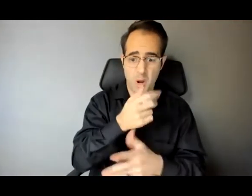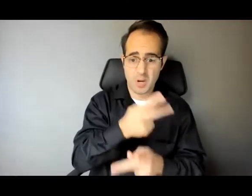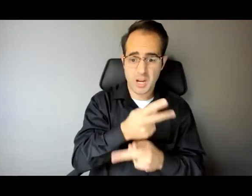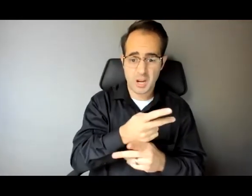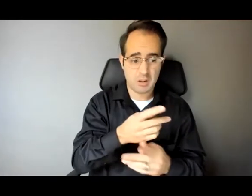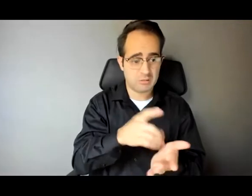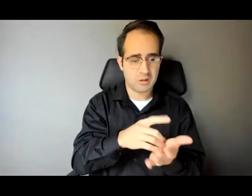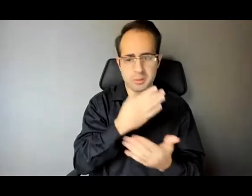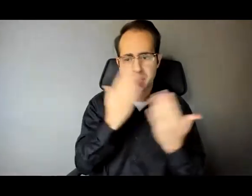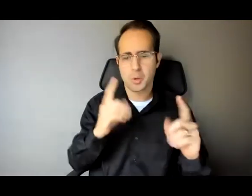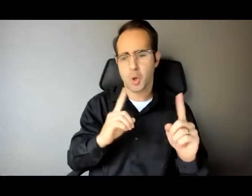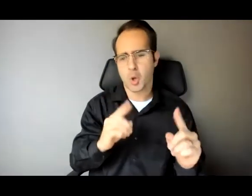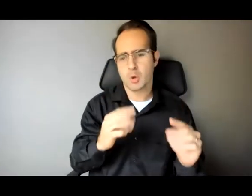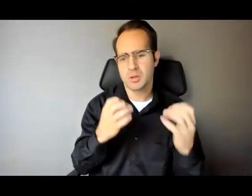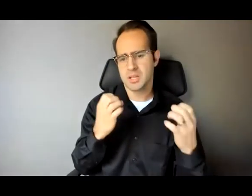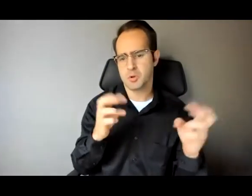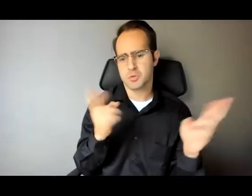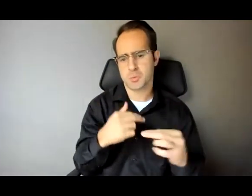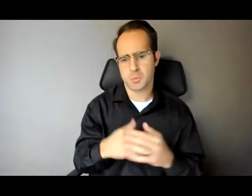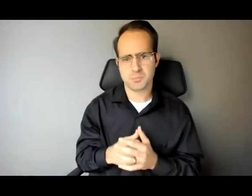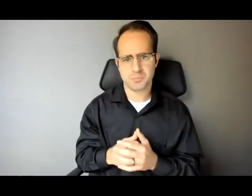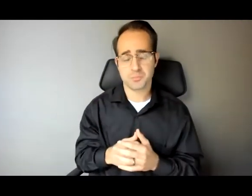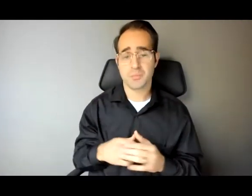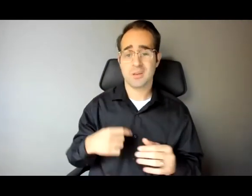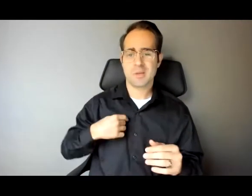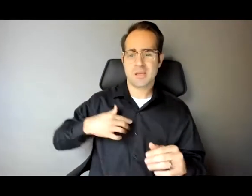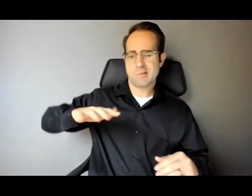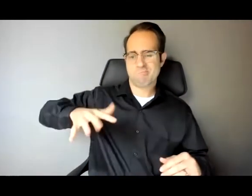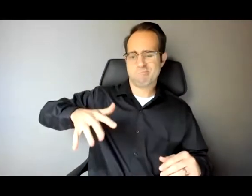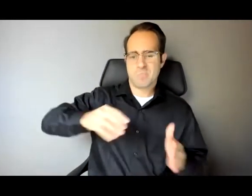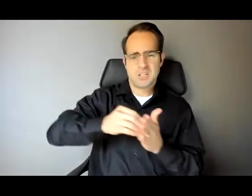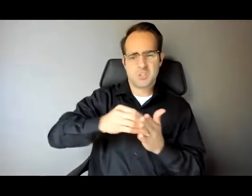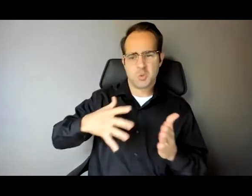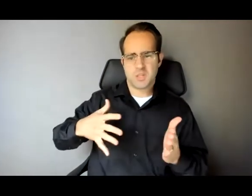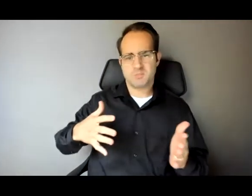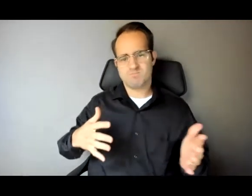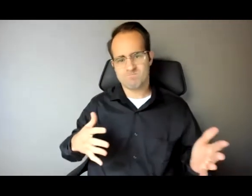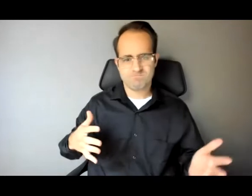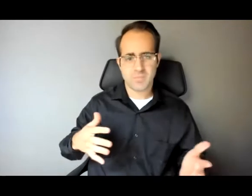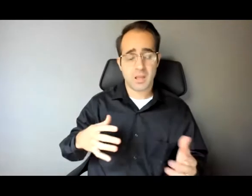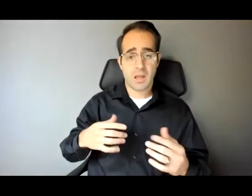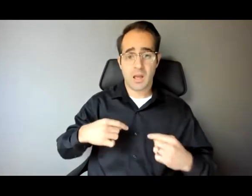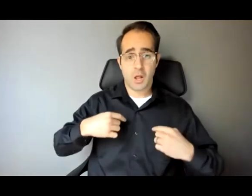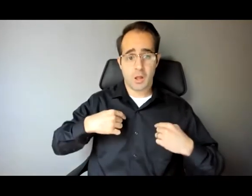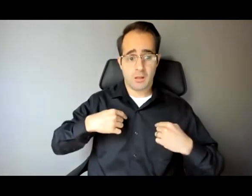provider. I was a mediocre student, living with a crisis of identity.